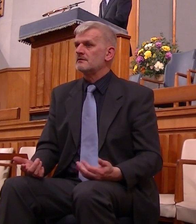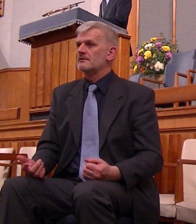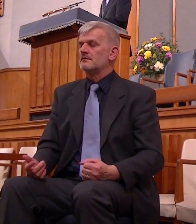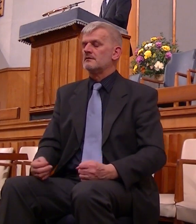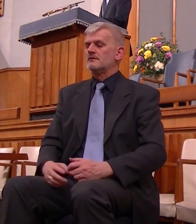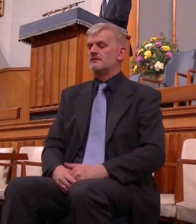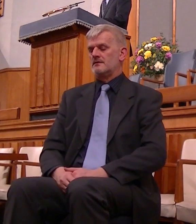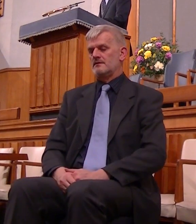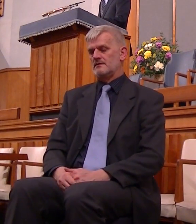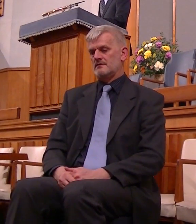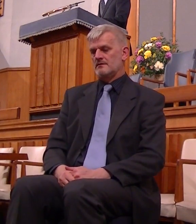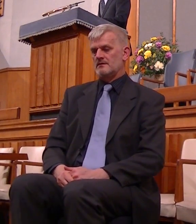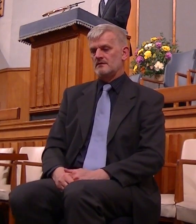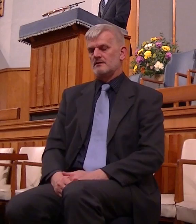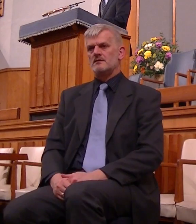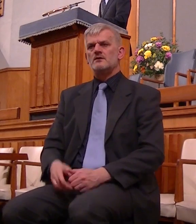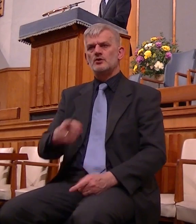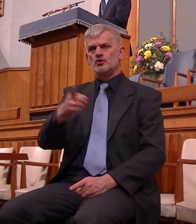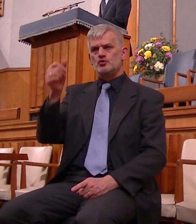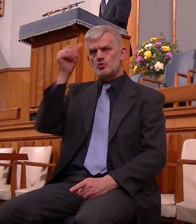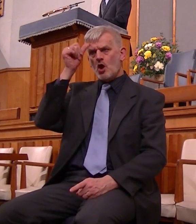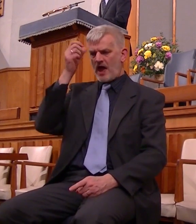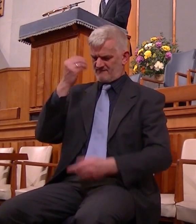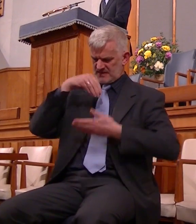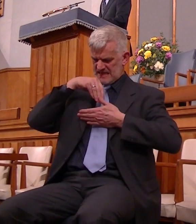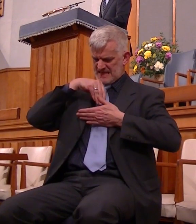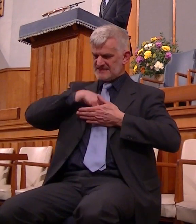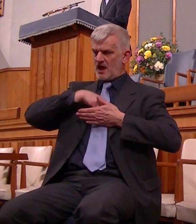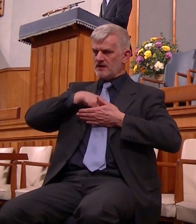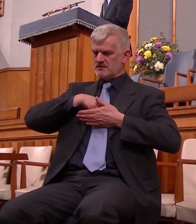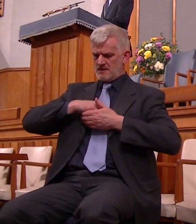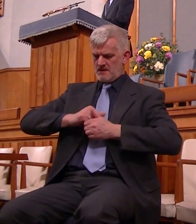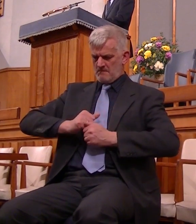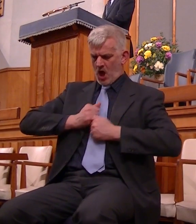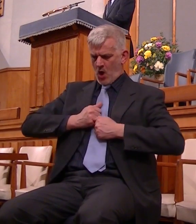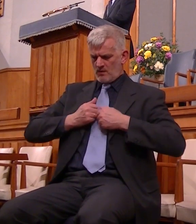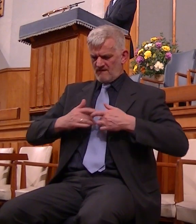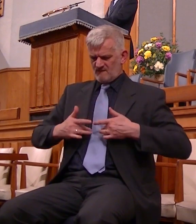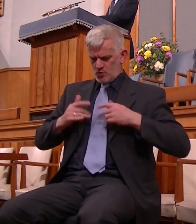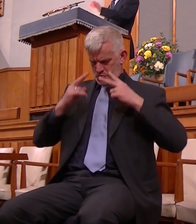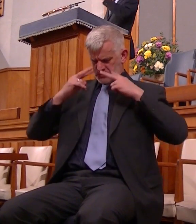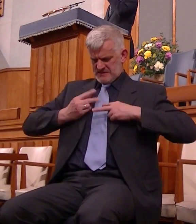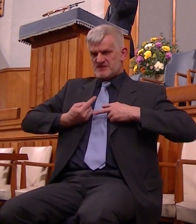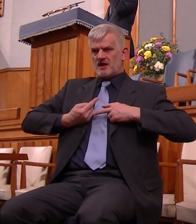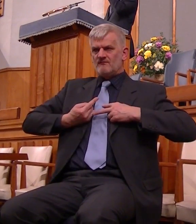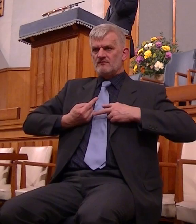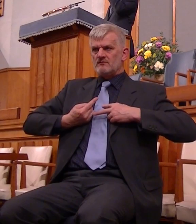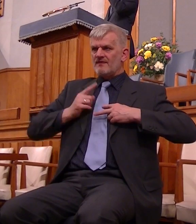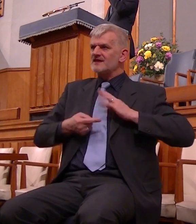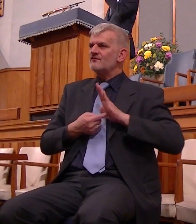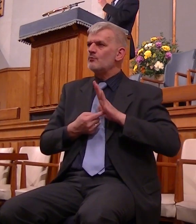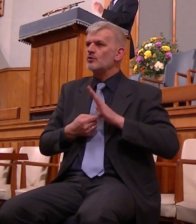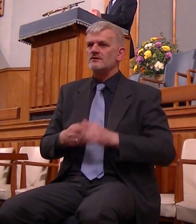lives is our self view how we see ourselves you may not consciously think